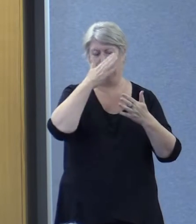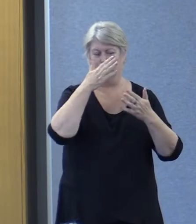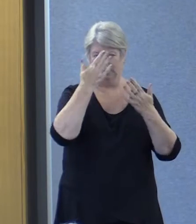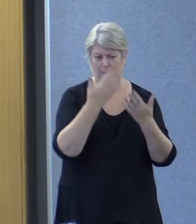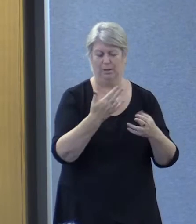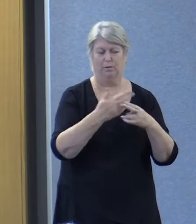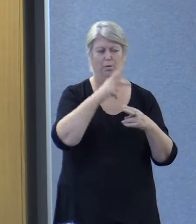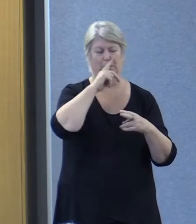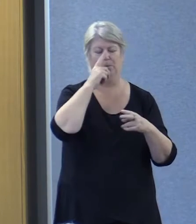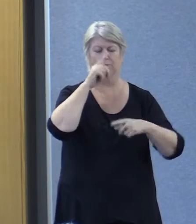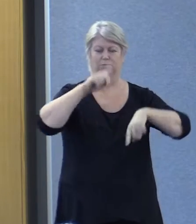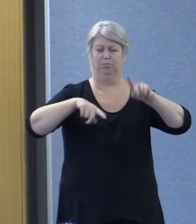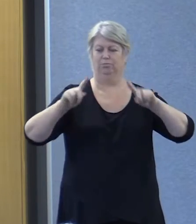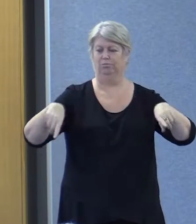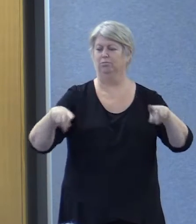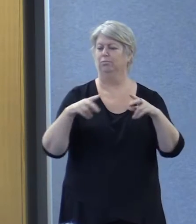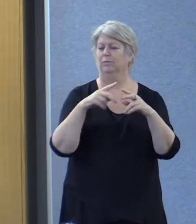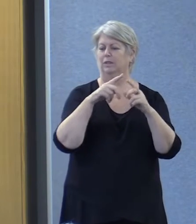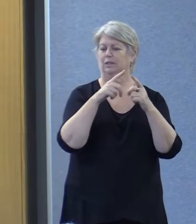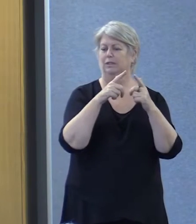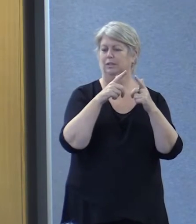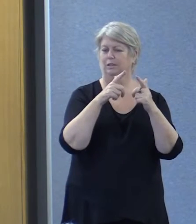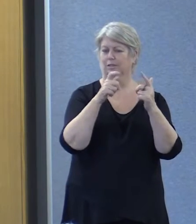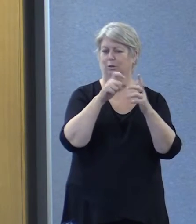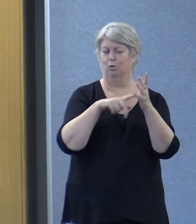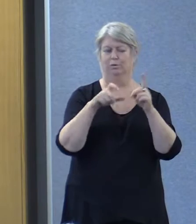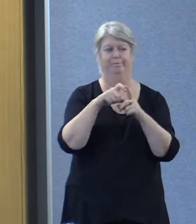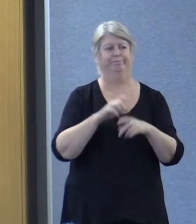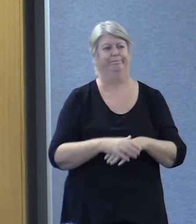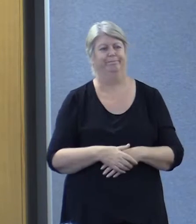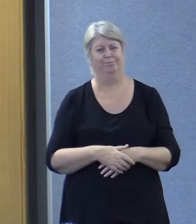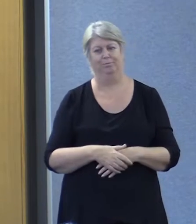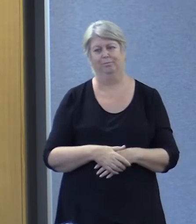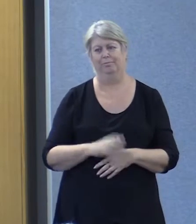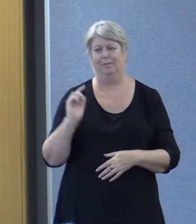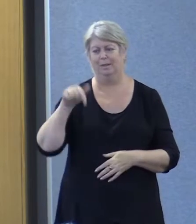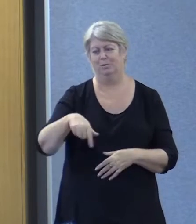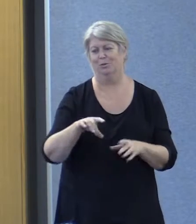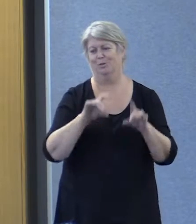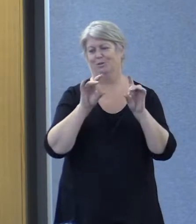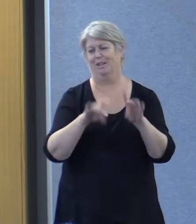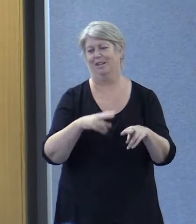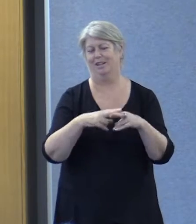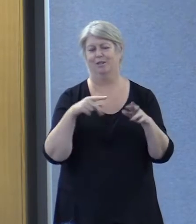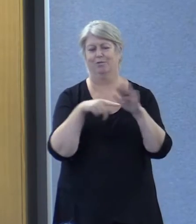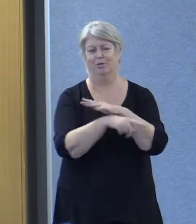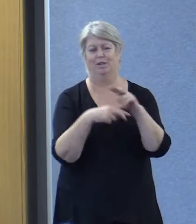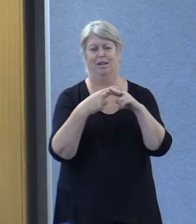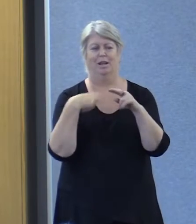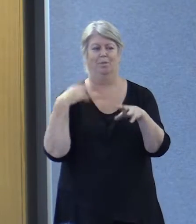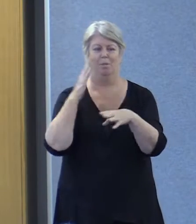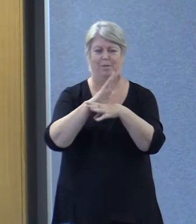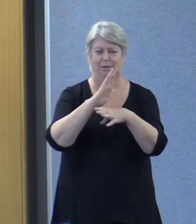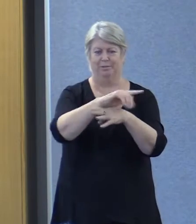cultural and linguistic backgrounds with disability who come to Australia as refugees and migrants and in